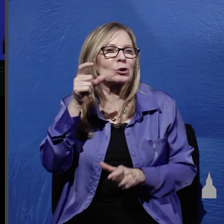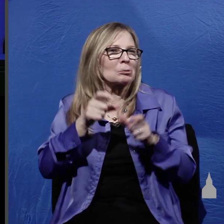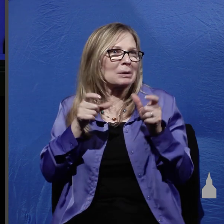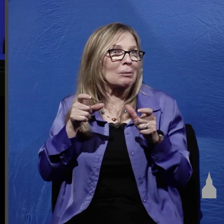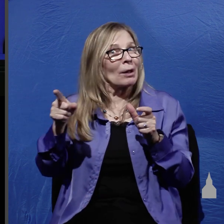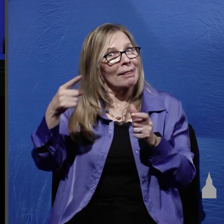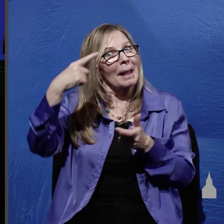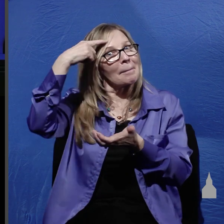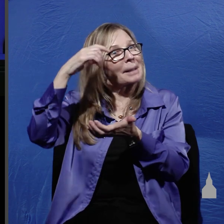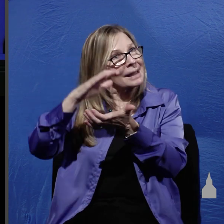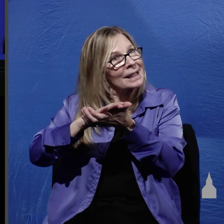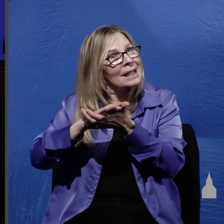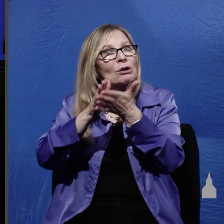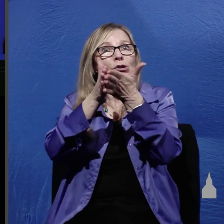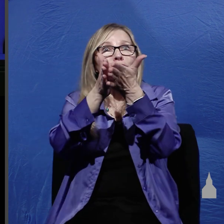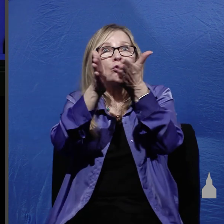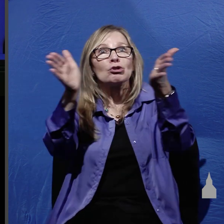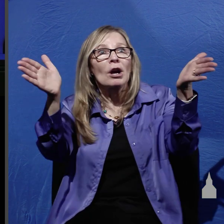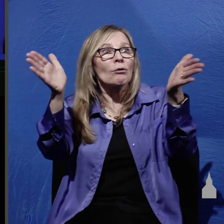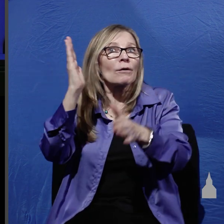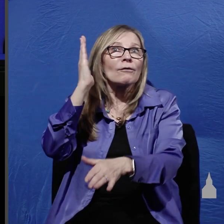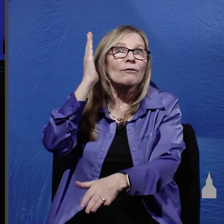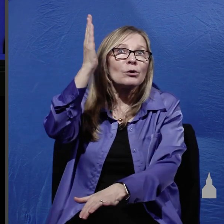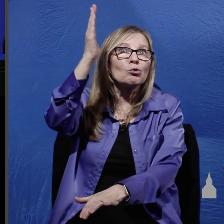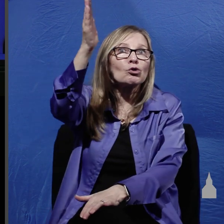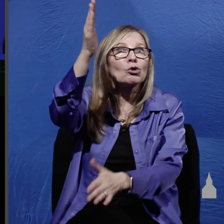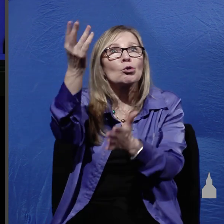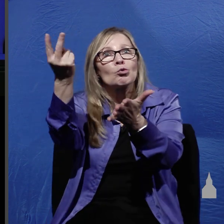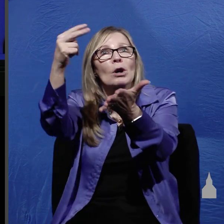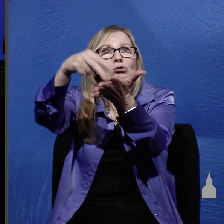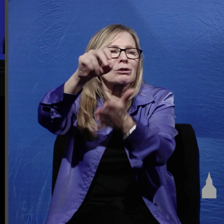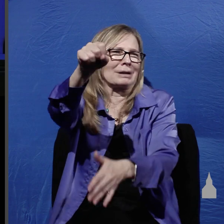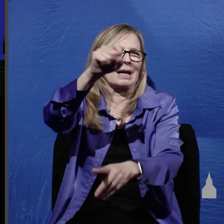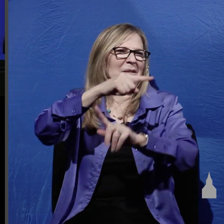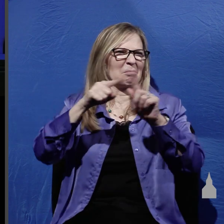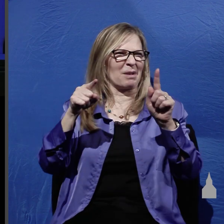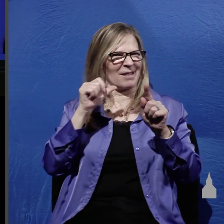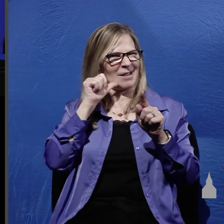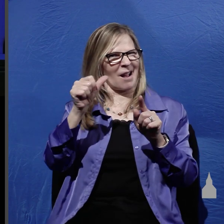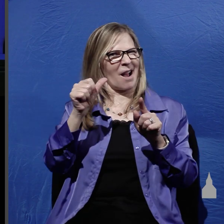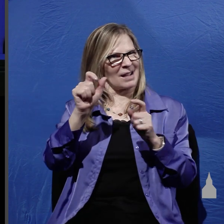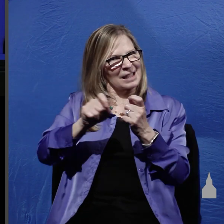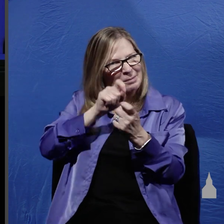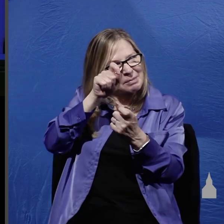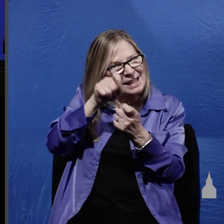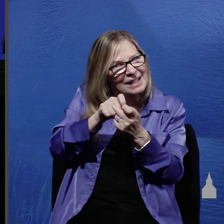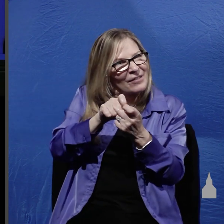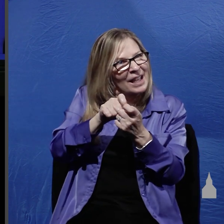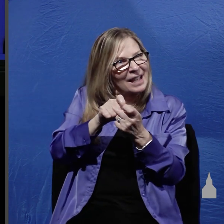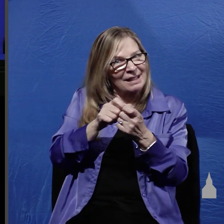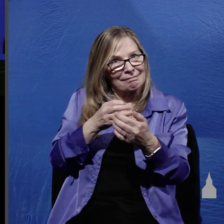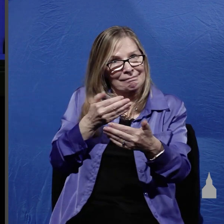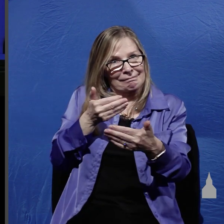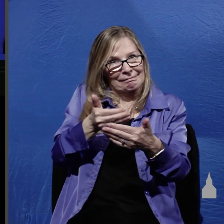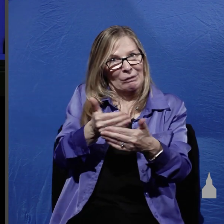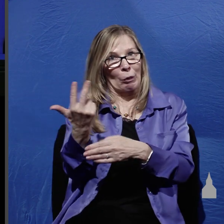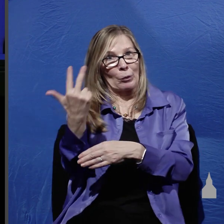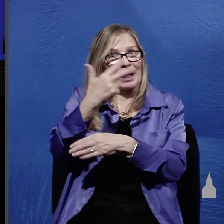in a general future resurrection but not the specific imminent one that Jesus was speaking